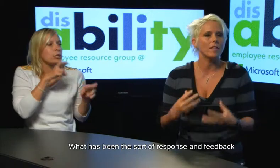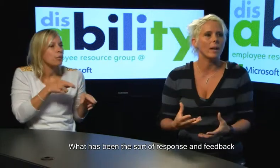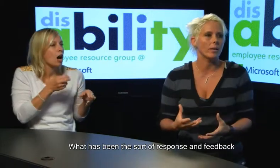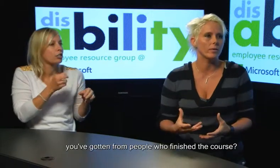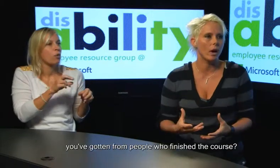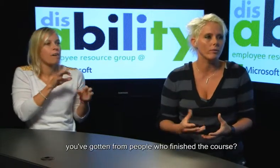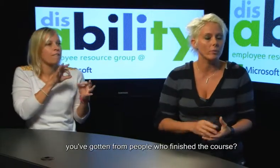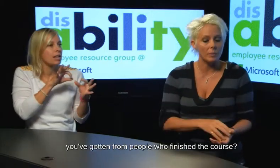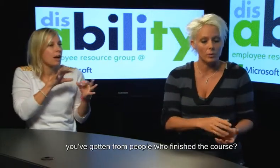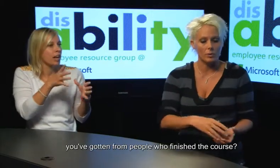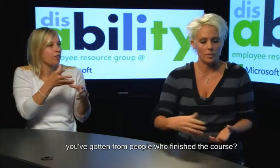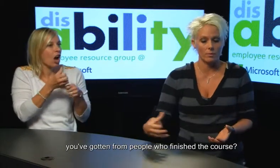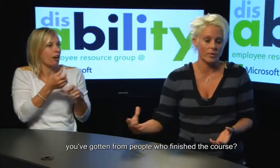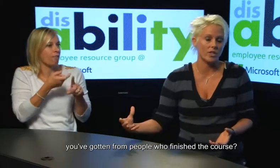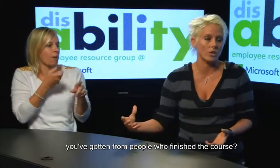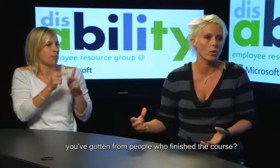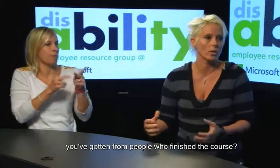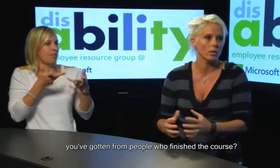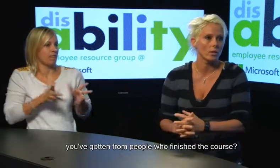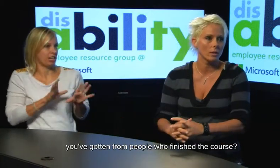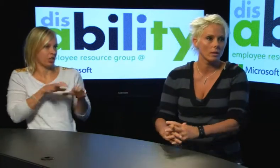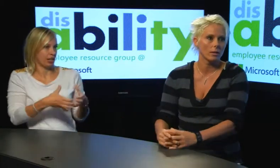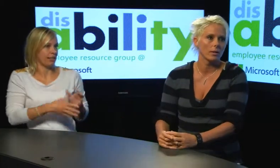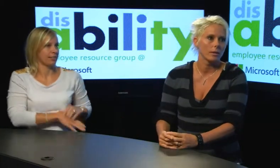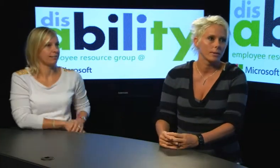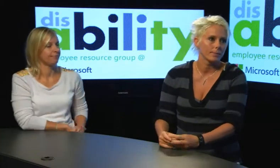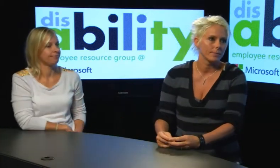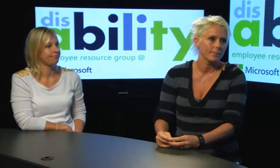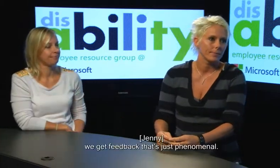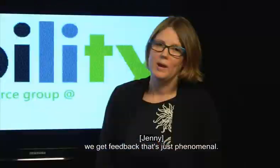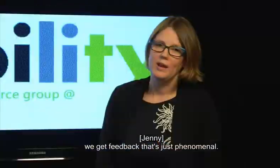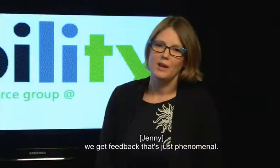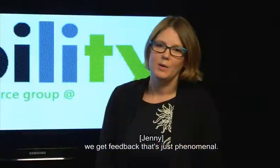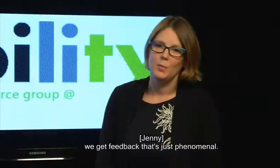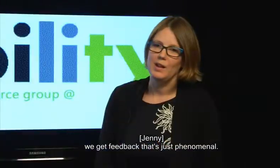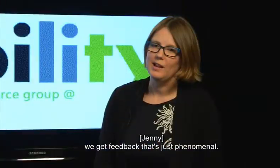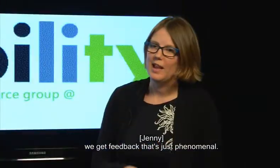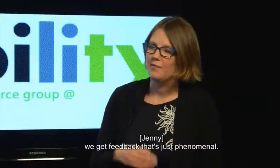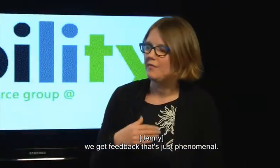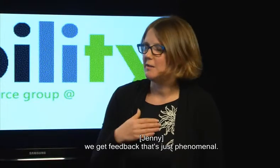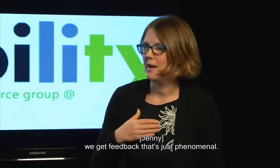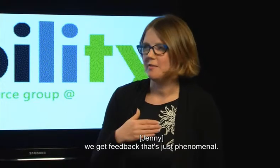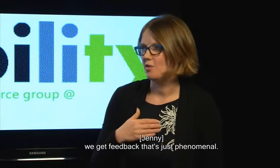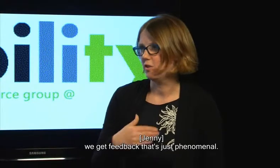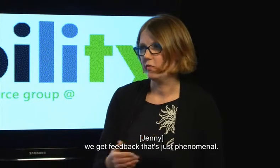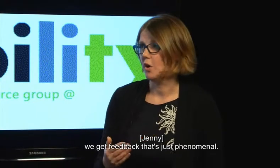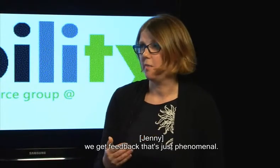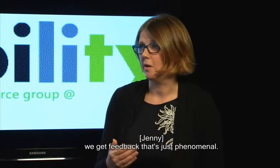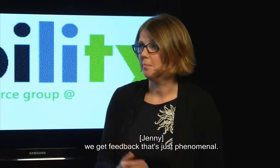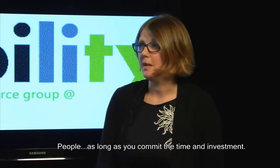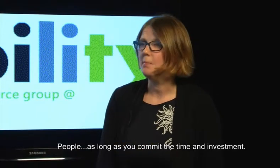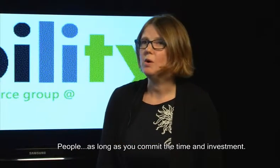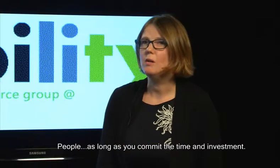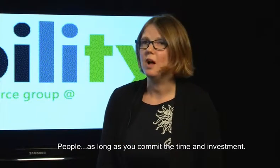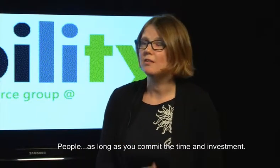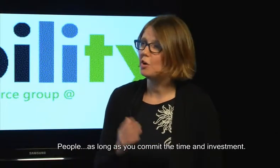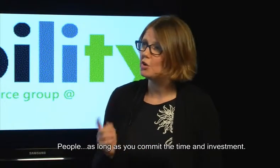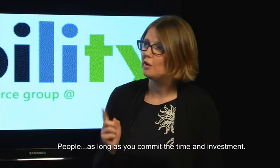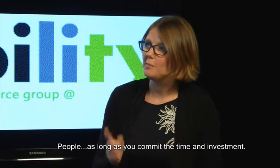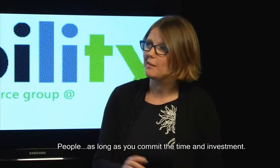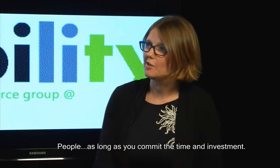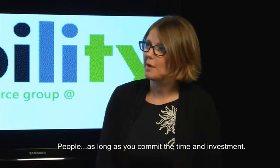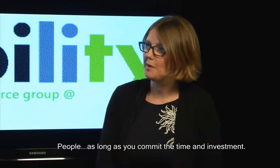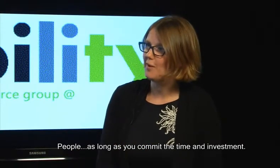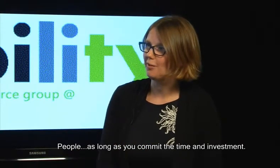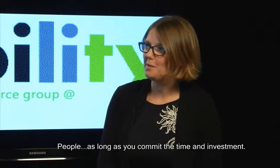and feedback you've gotten from people who've finished the course we we get feedback that's just phenomenal people as